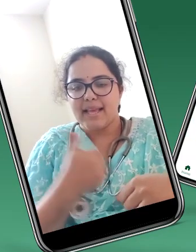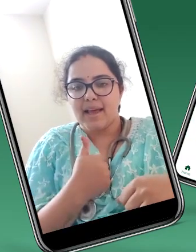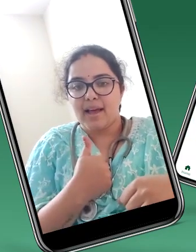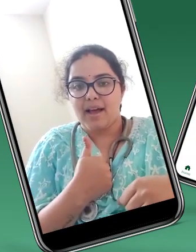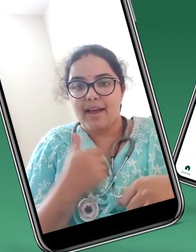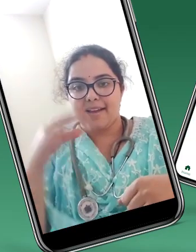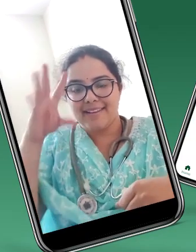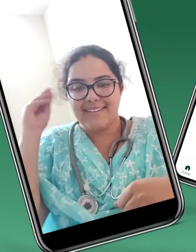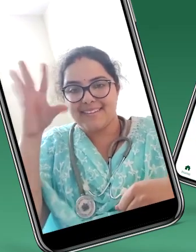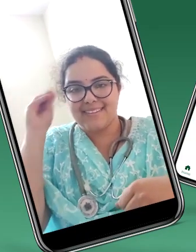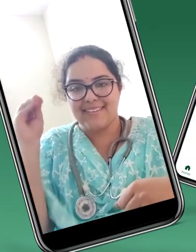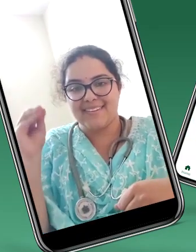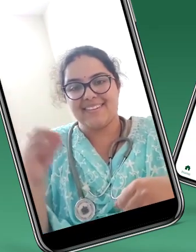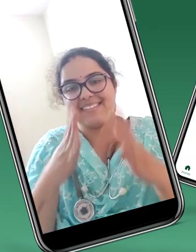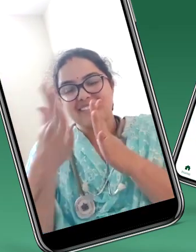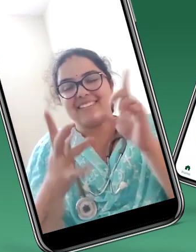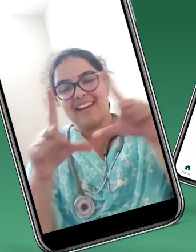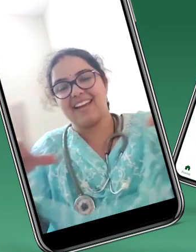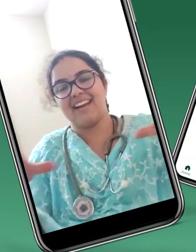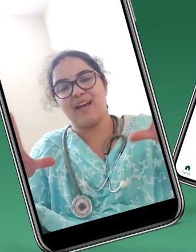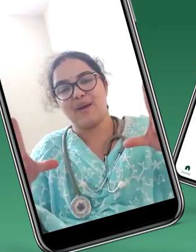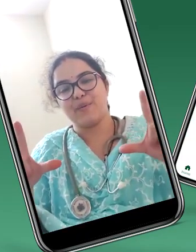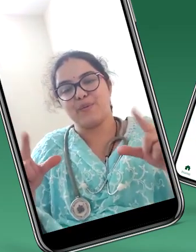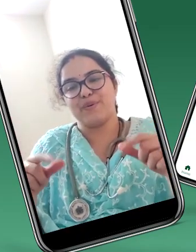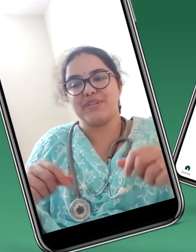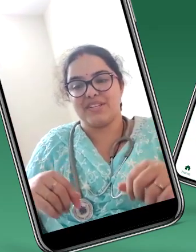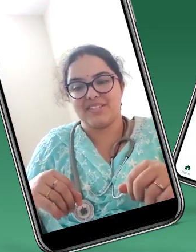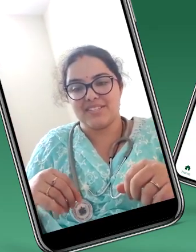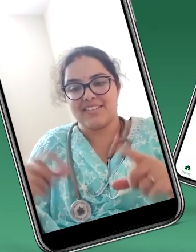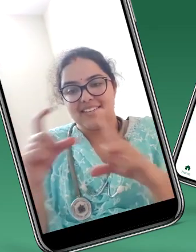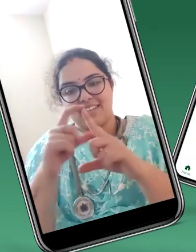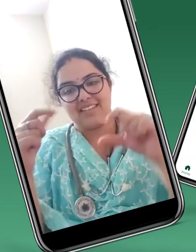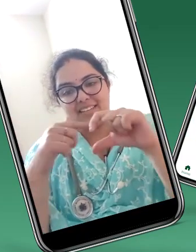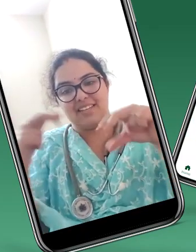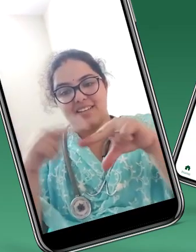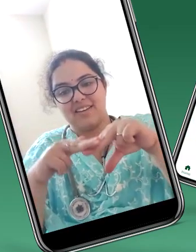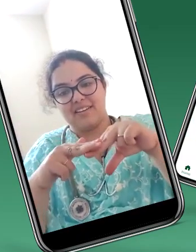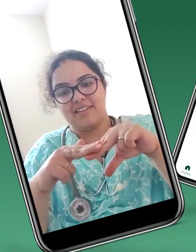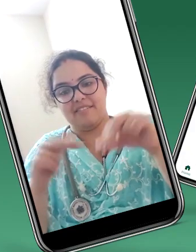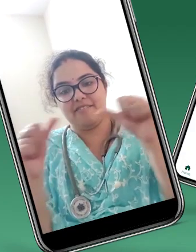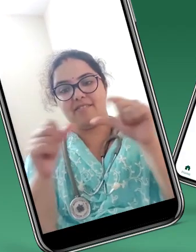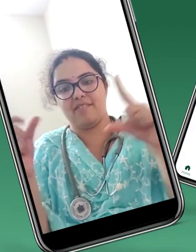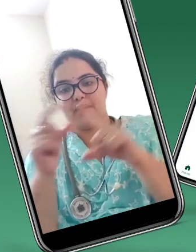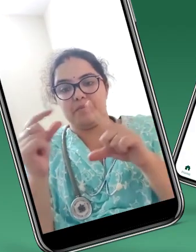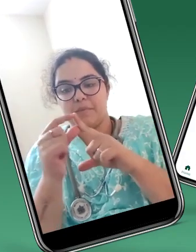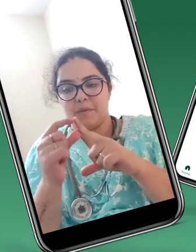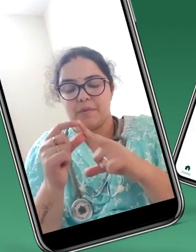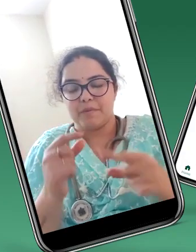I learned sign language through DEF ISL app.